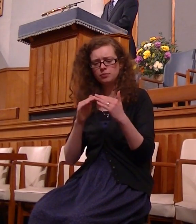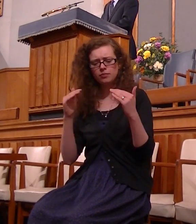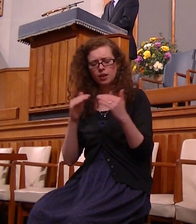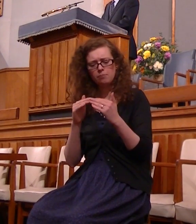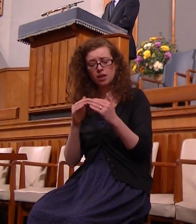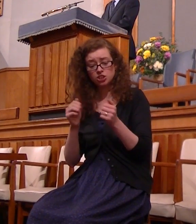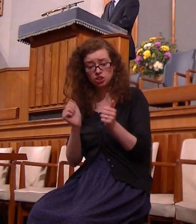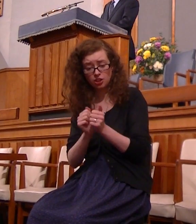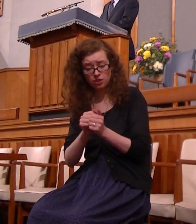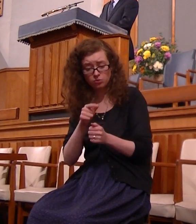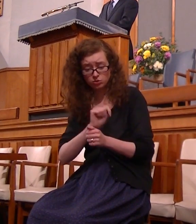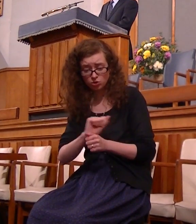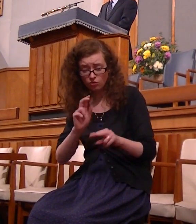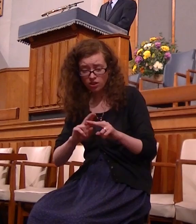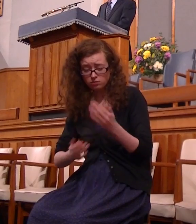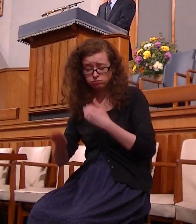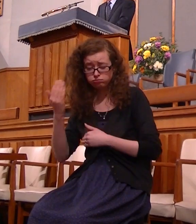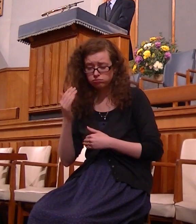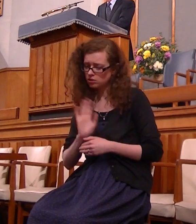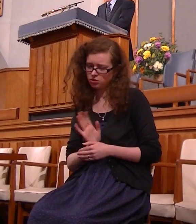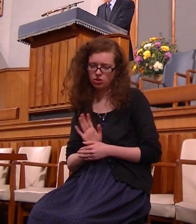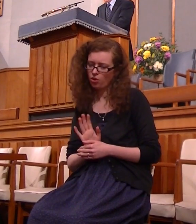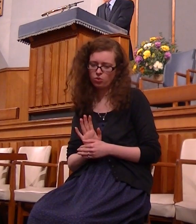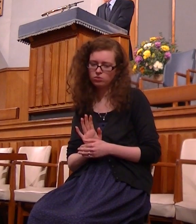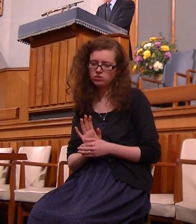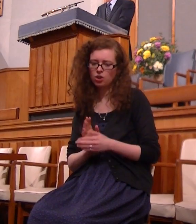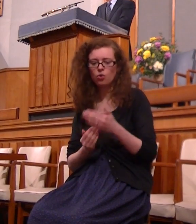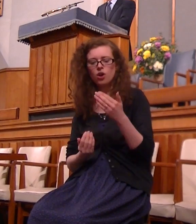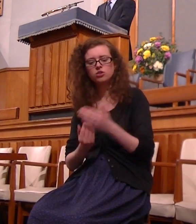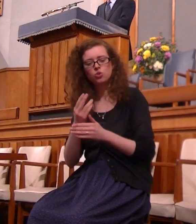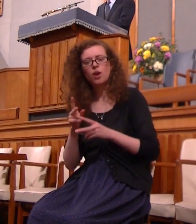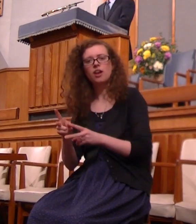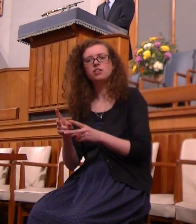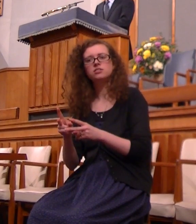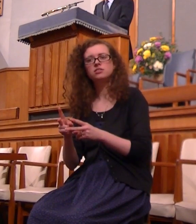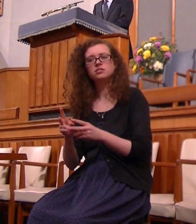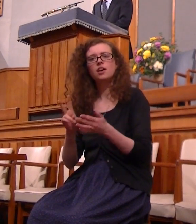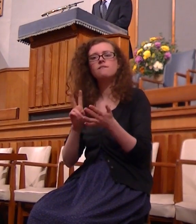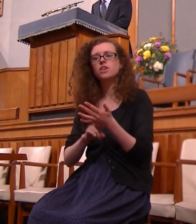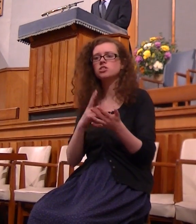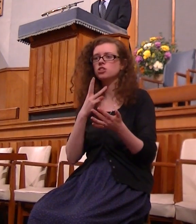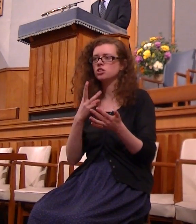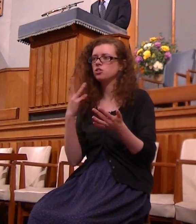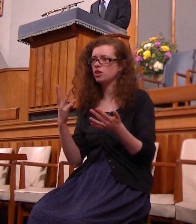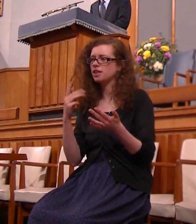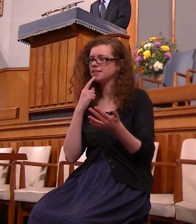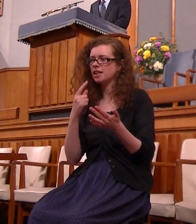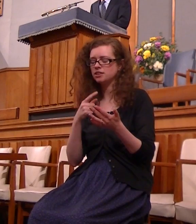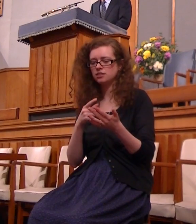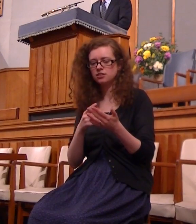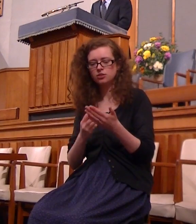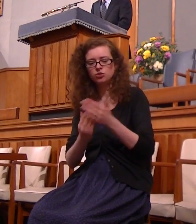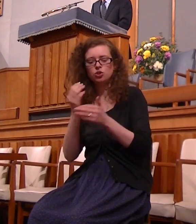made with their fathers but now God is dealing with us in a new way verse 33 this shall be the covenant